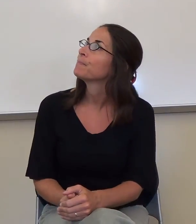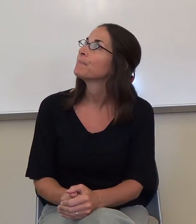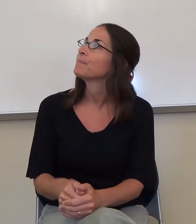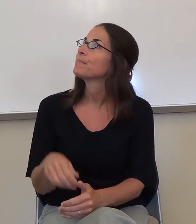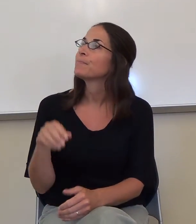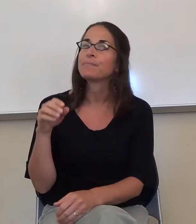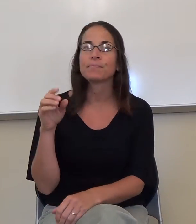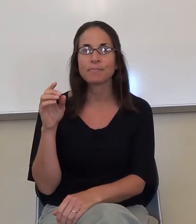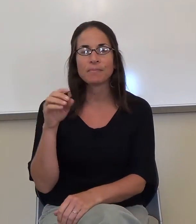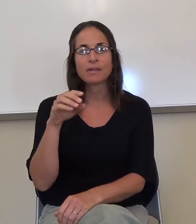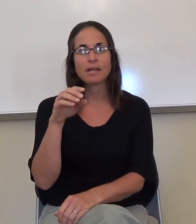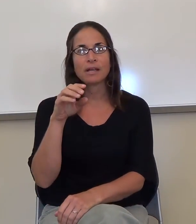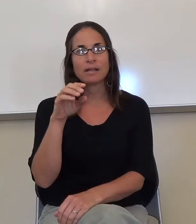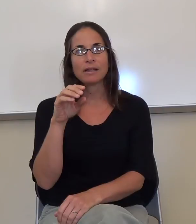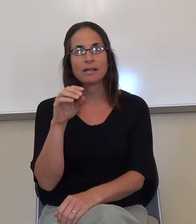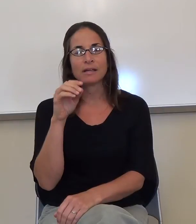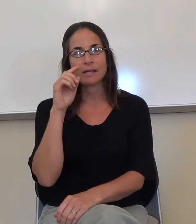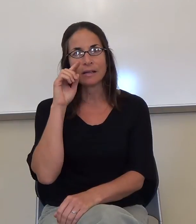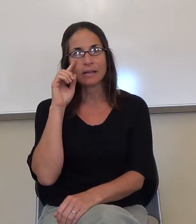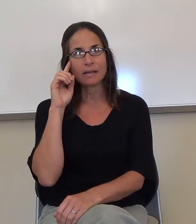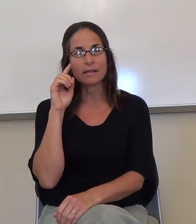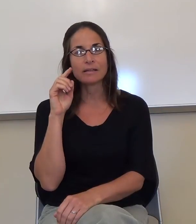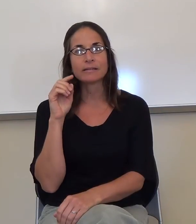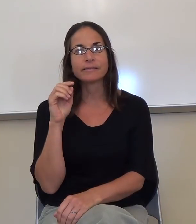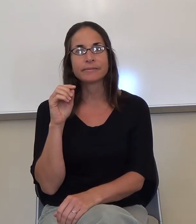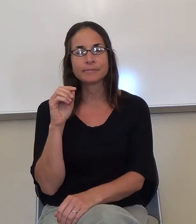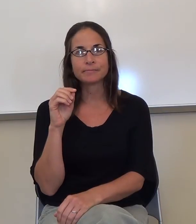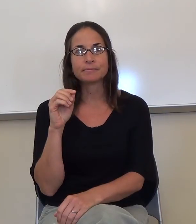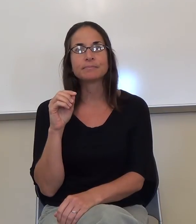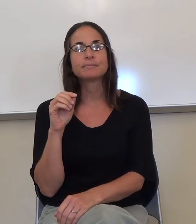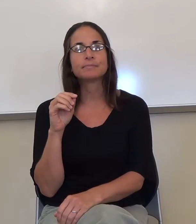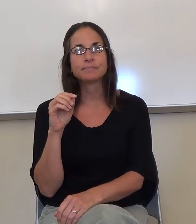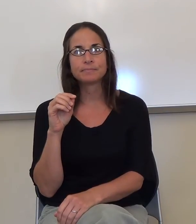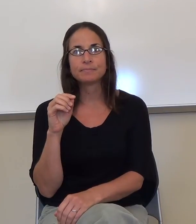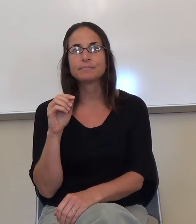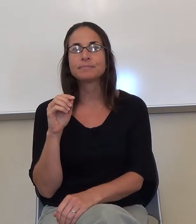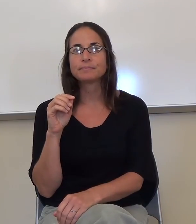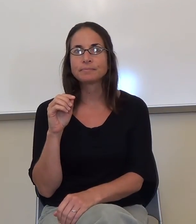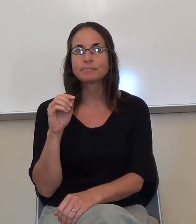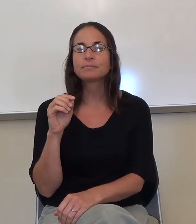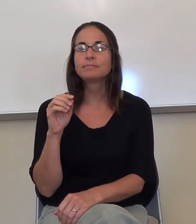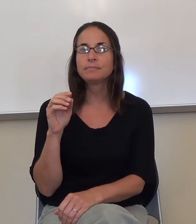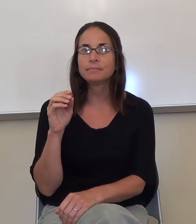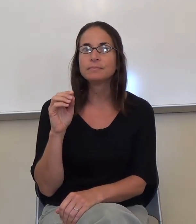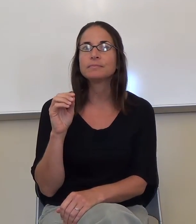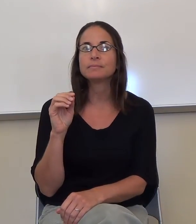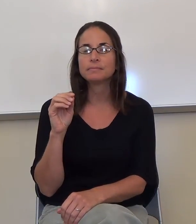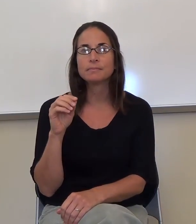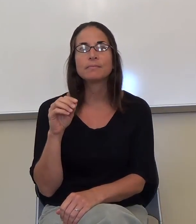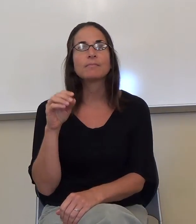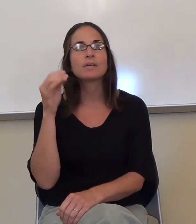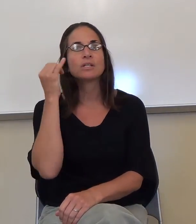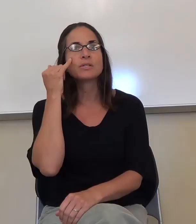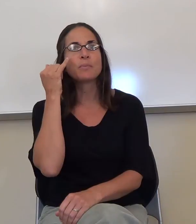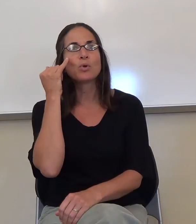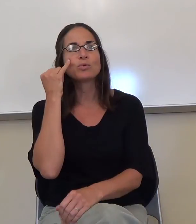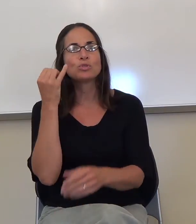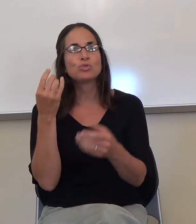and say, oh, this is really old hat, or this is really old school. What if you tried to translate that